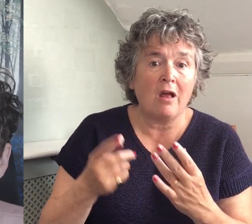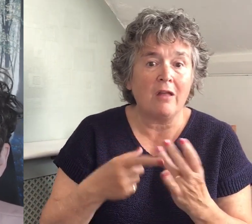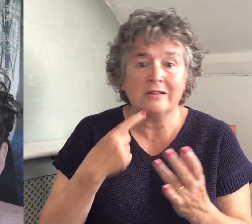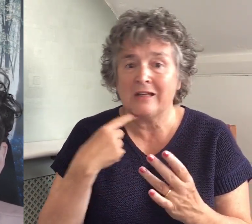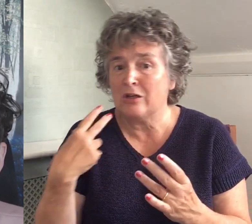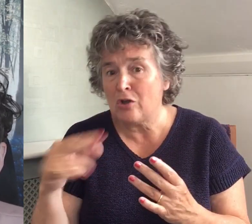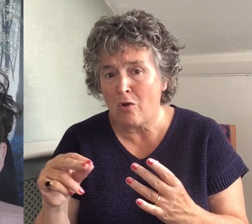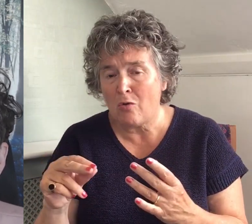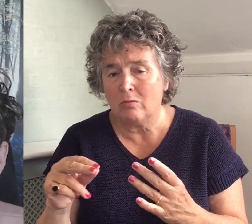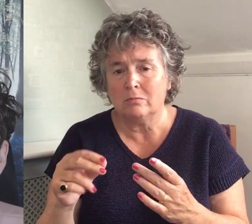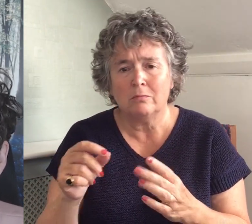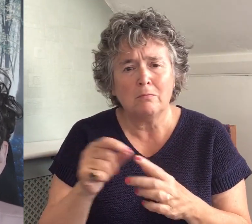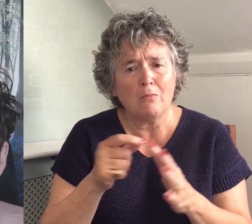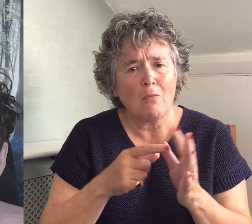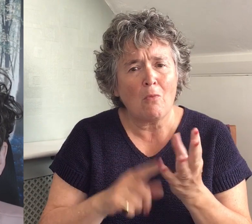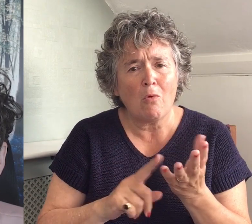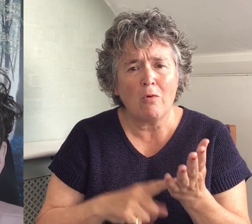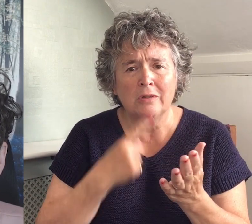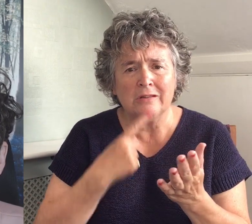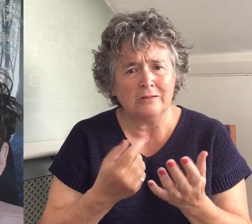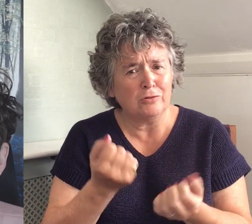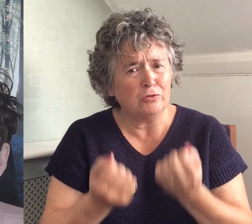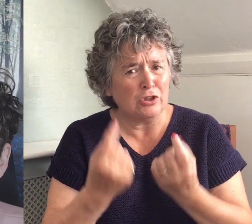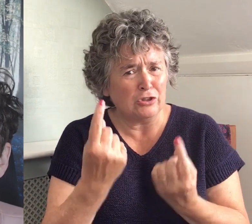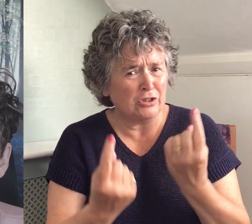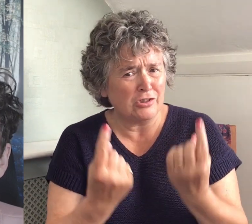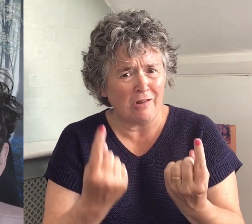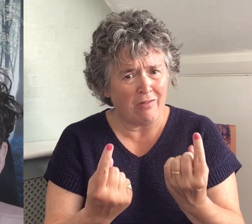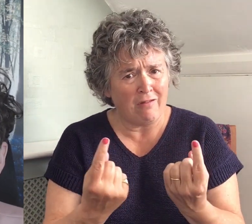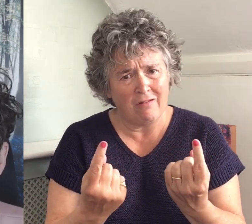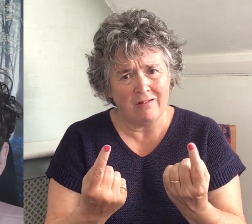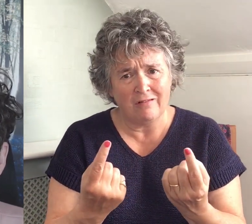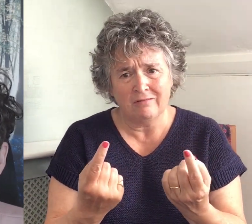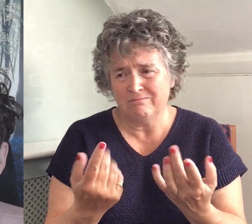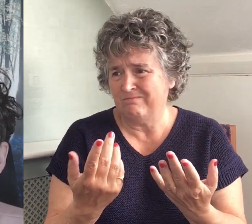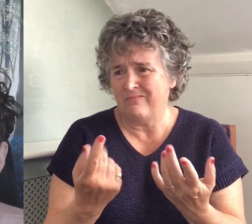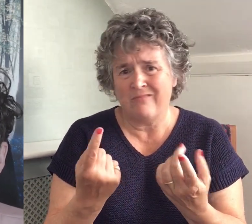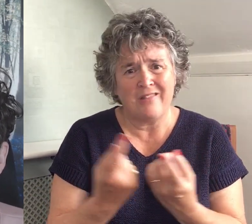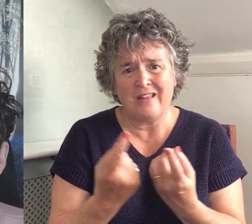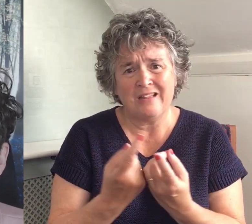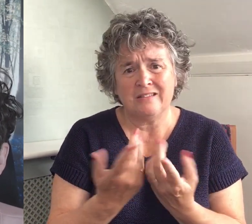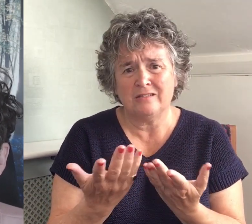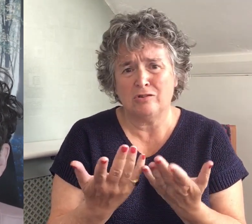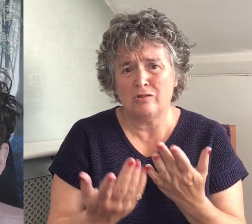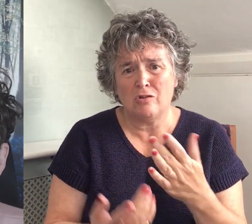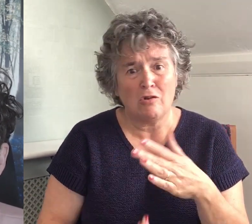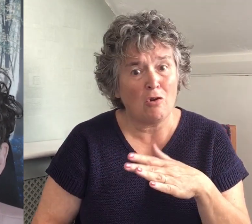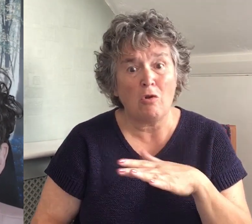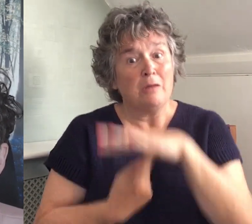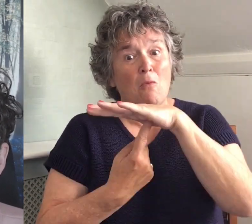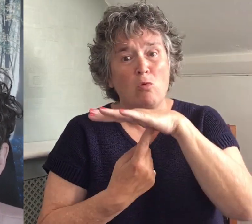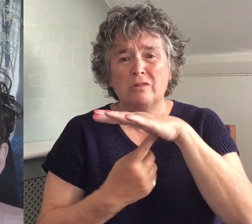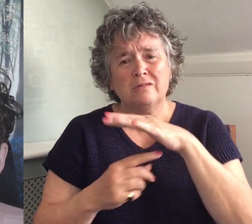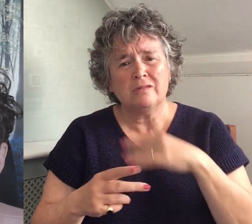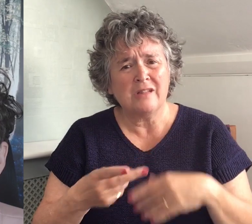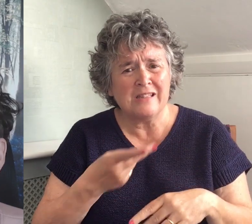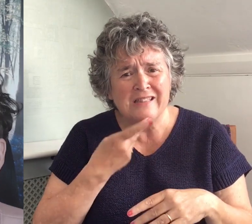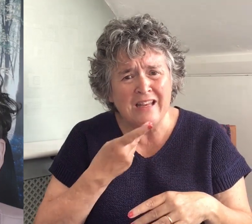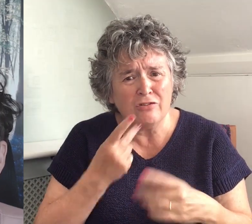judge each other for what they think about side issues. If we are true followers of Christ, it is